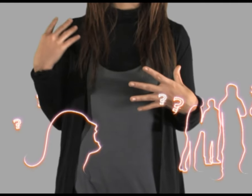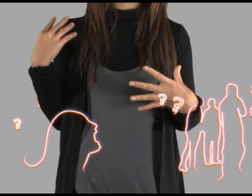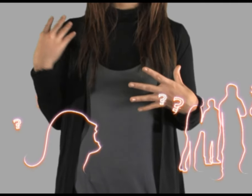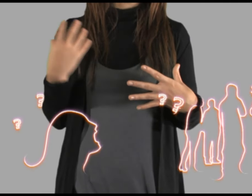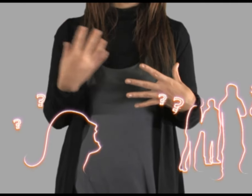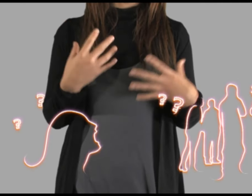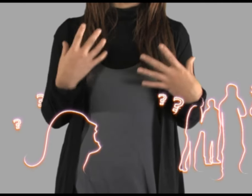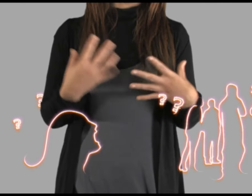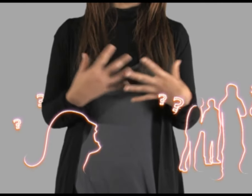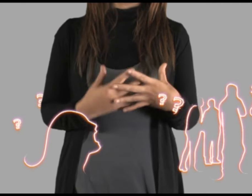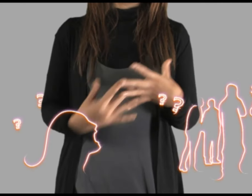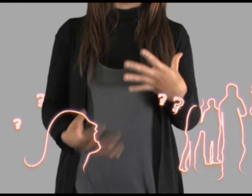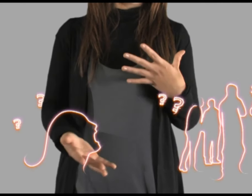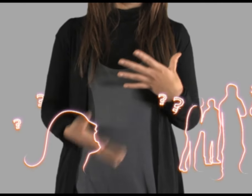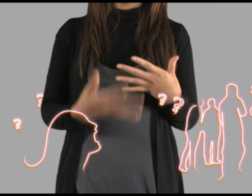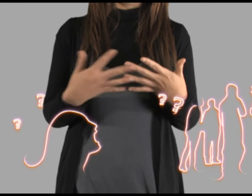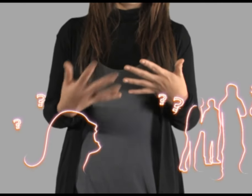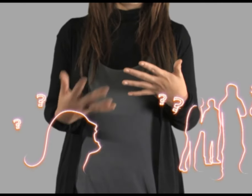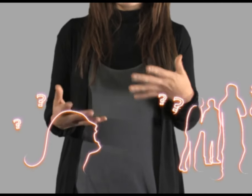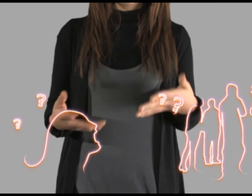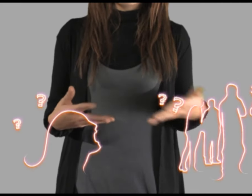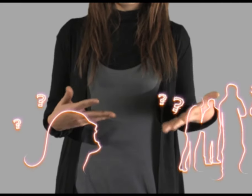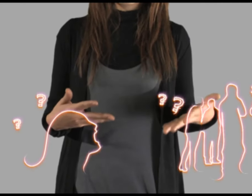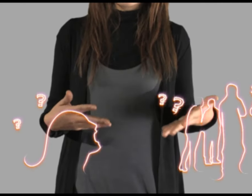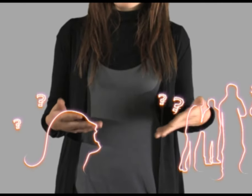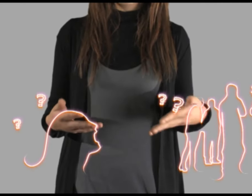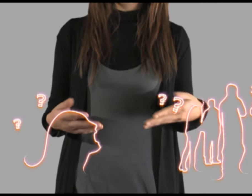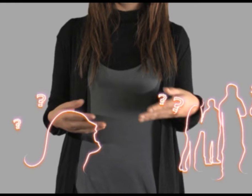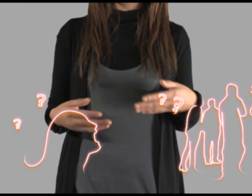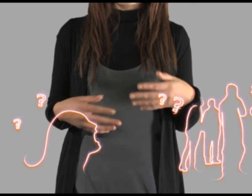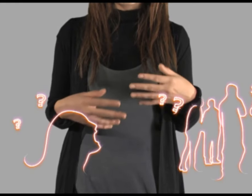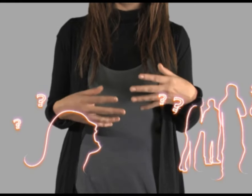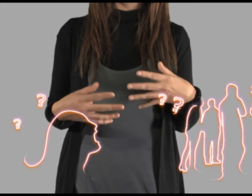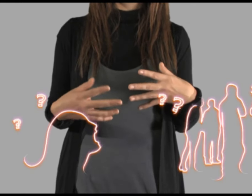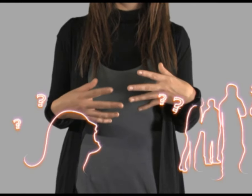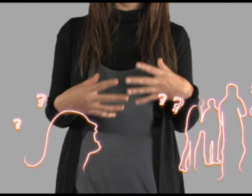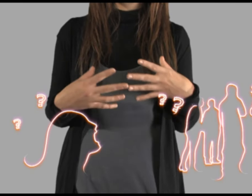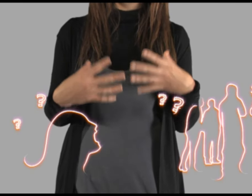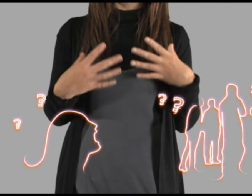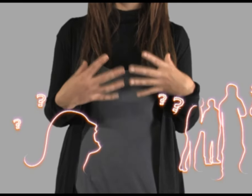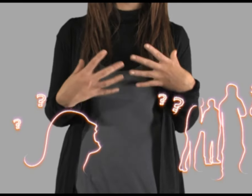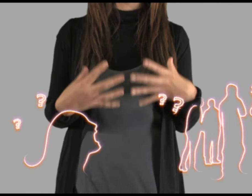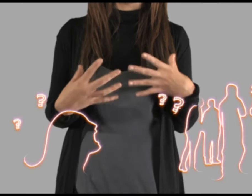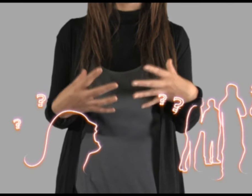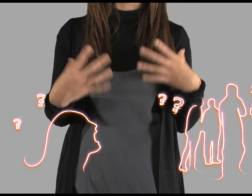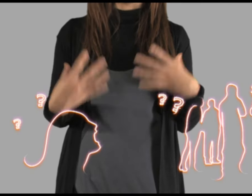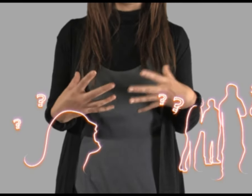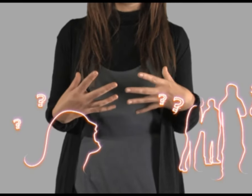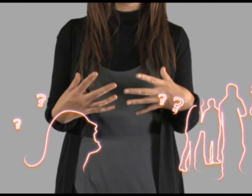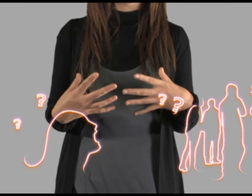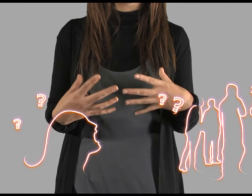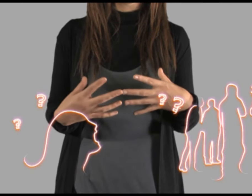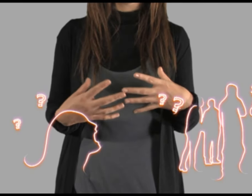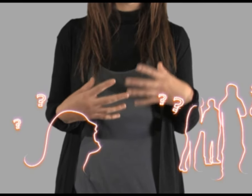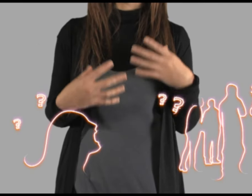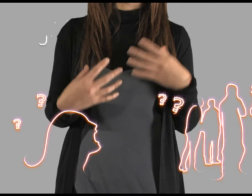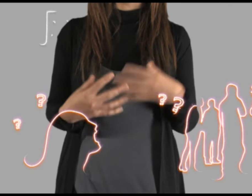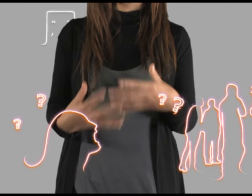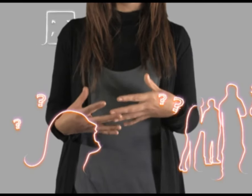they gave me a breathalyzer test and I just, I remember feeling relieved that I passed